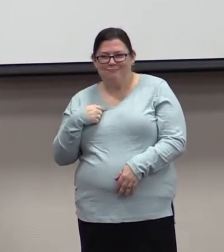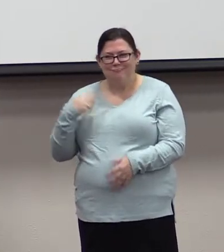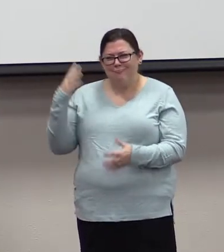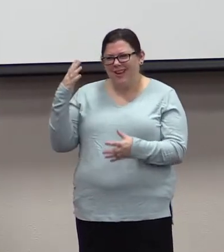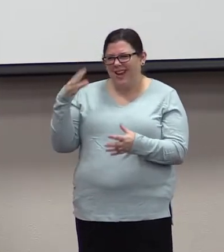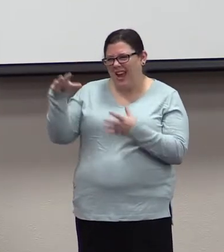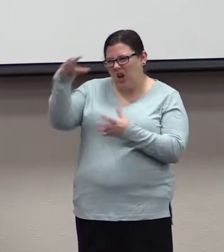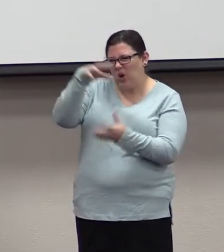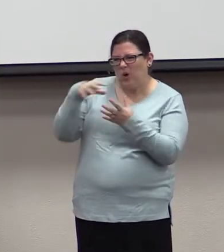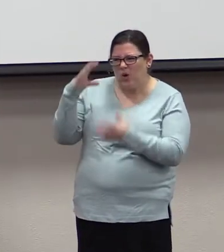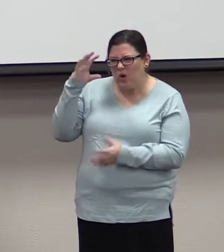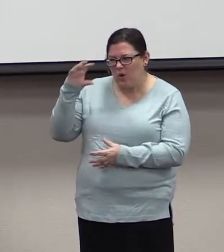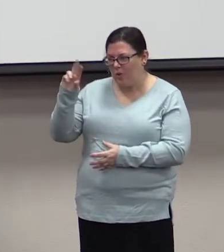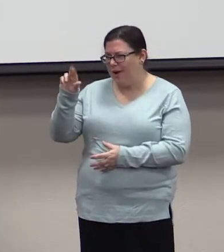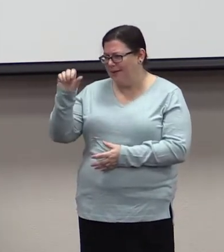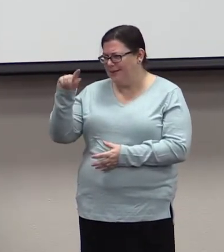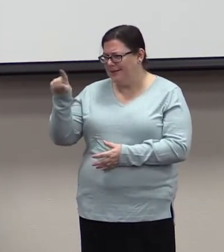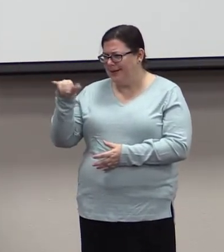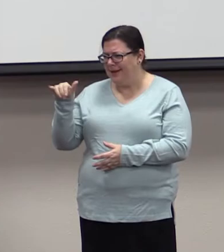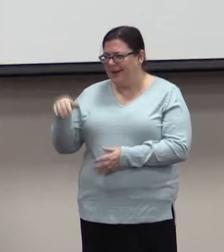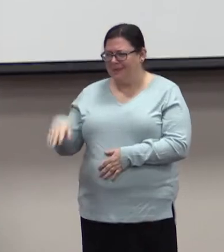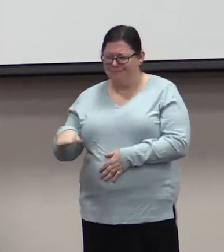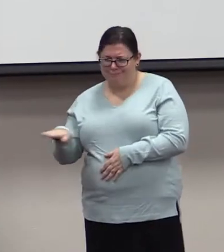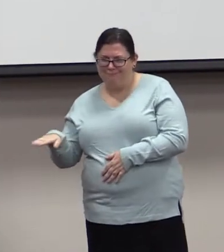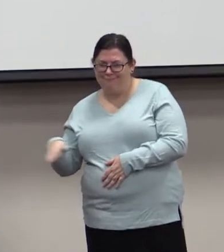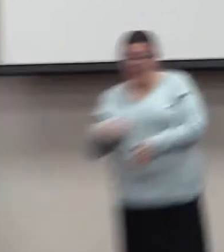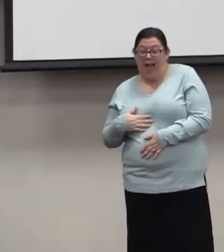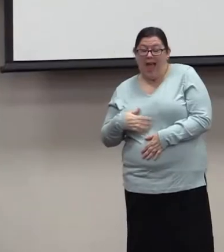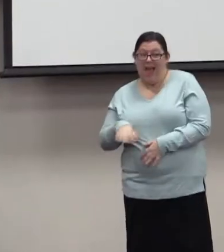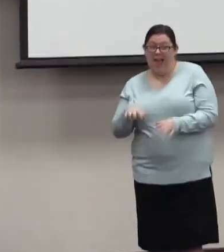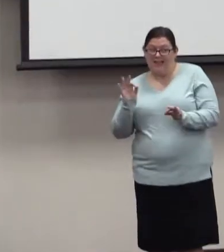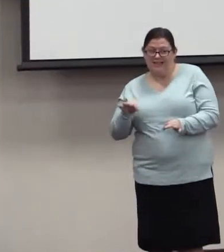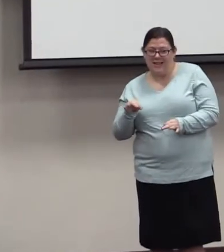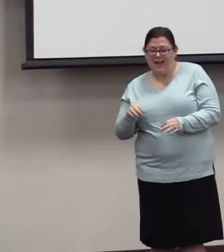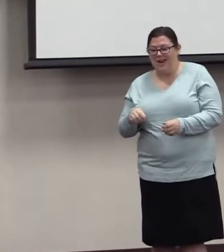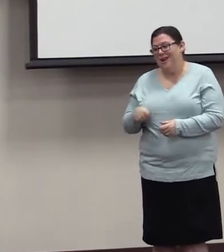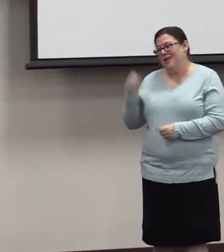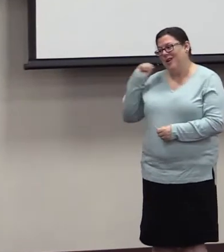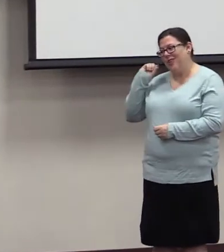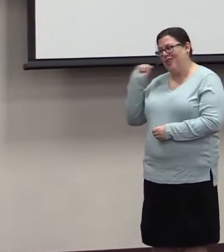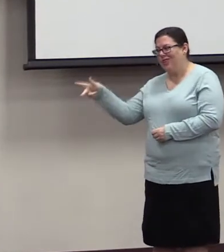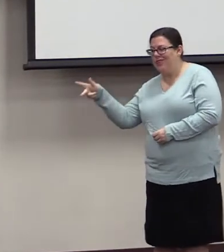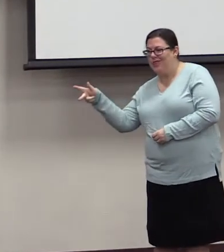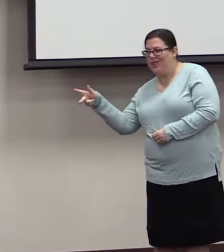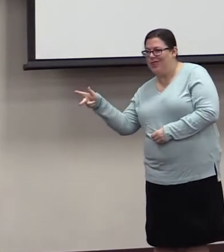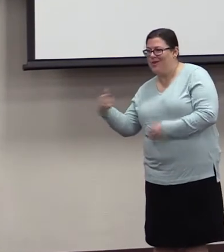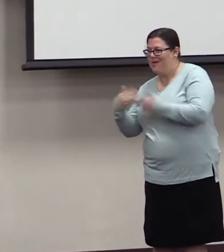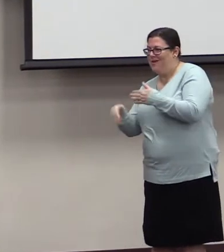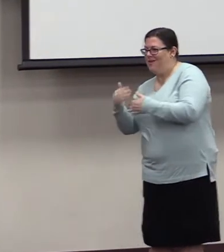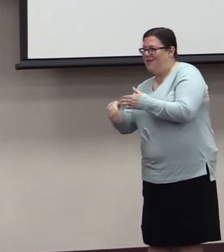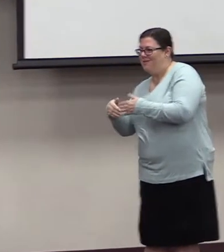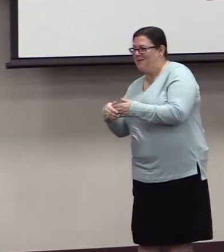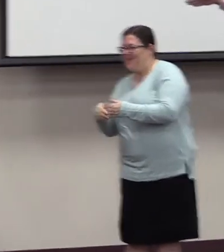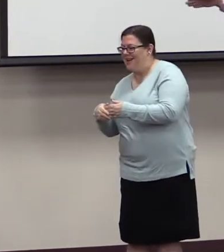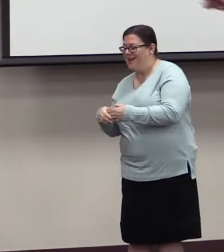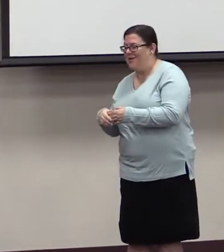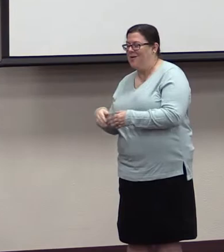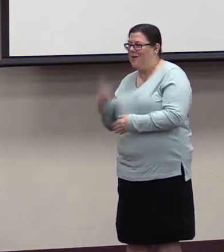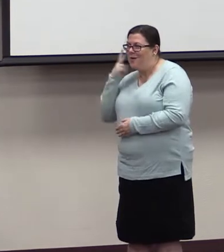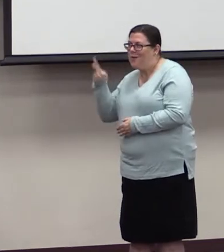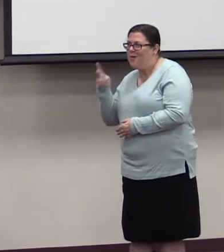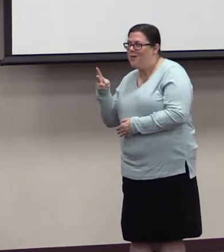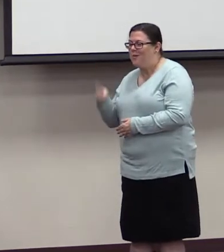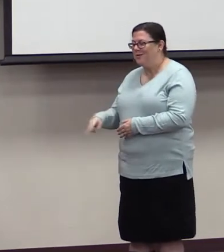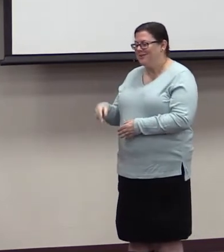to throw the bread over here, watch the ducks swim, and then run back over here, throw the bread,